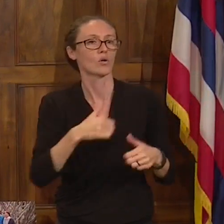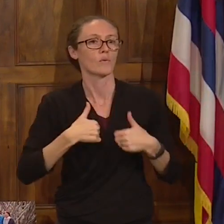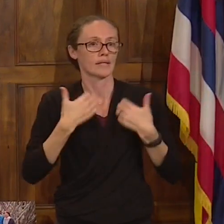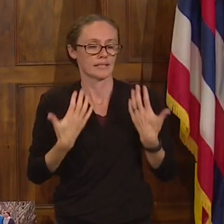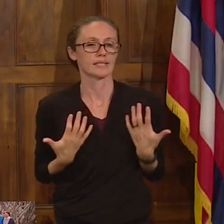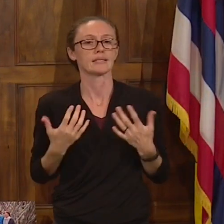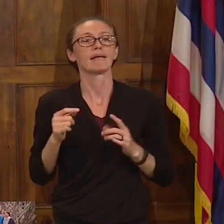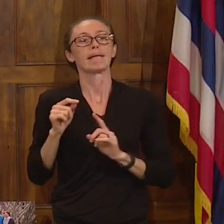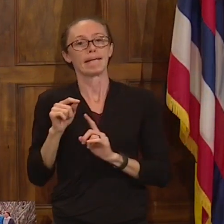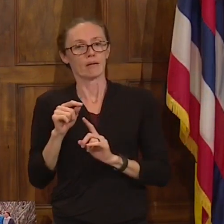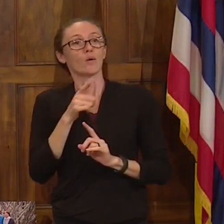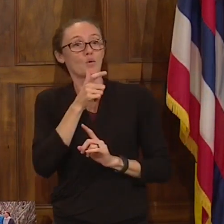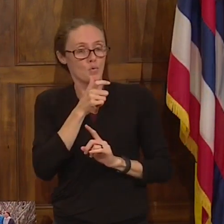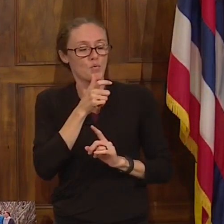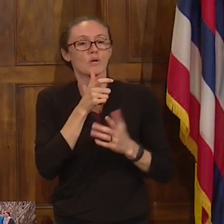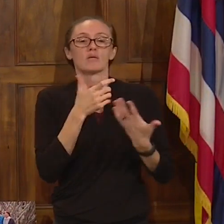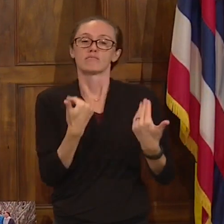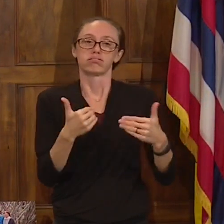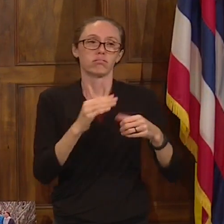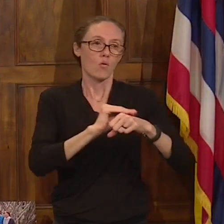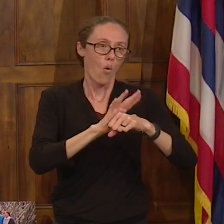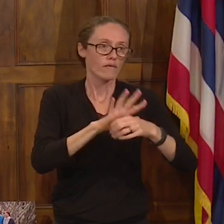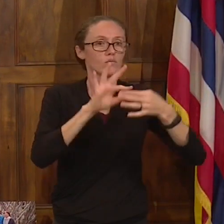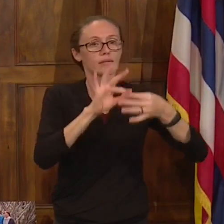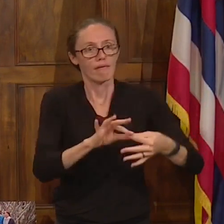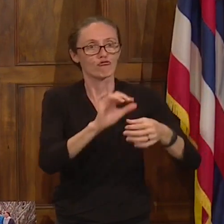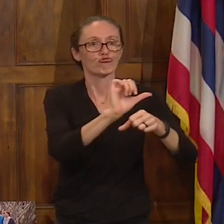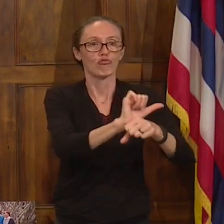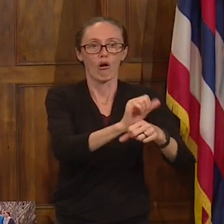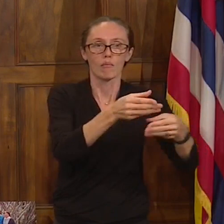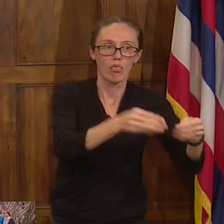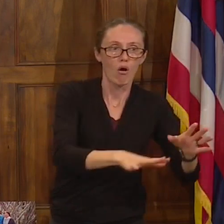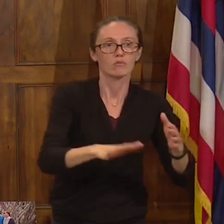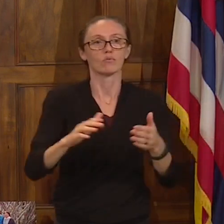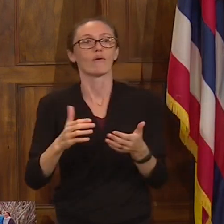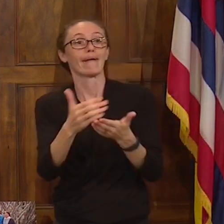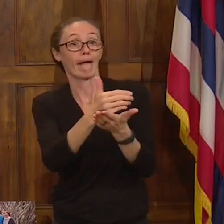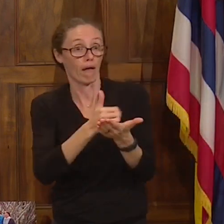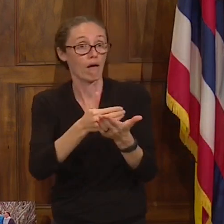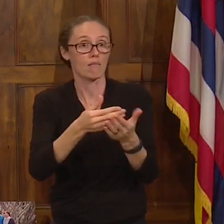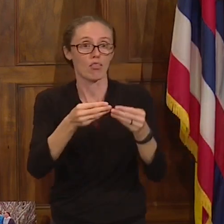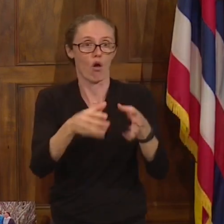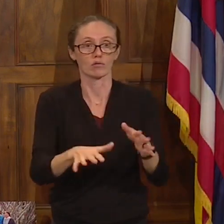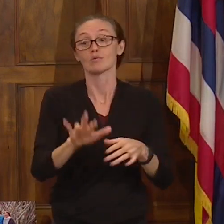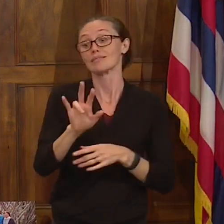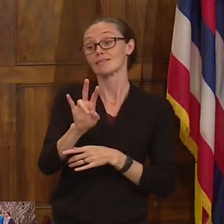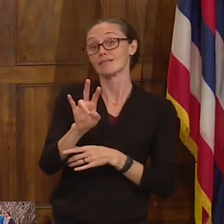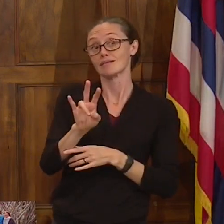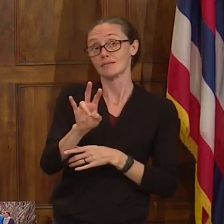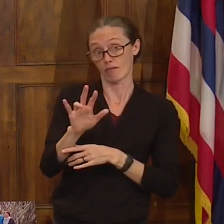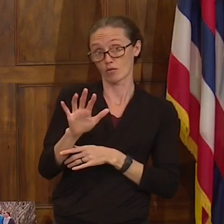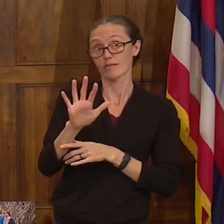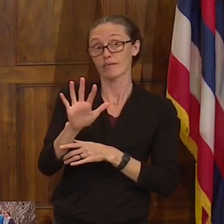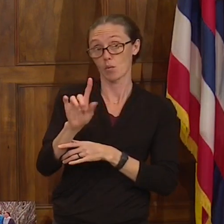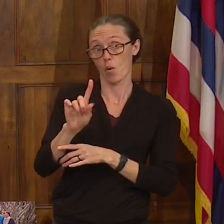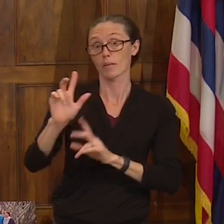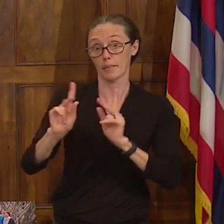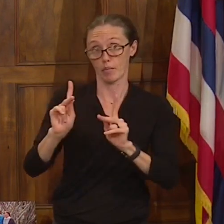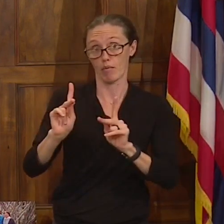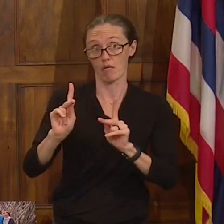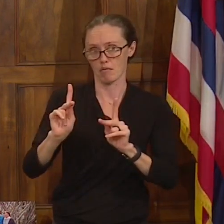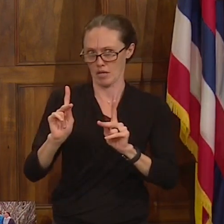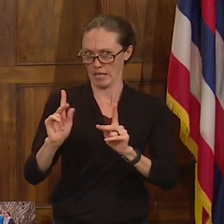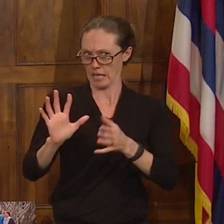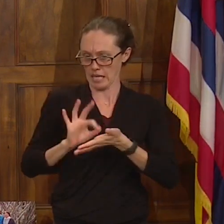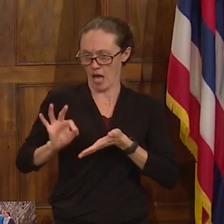COVID-related job loss or income loss received cards. So 751 people, as of